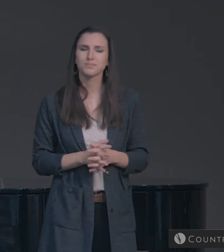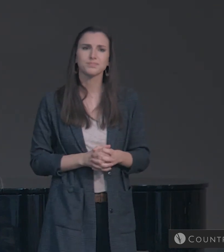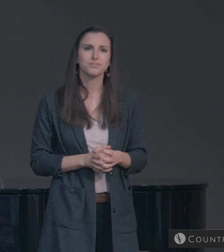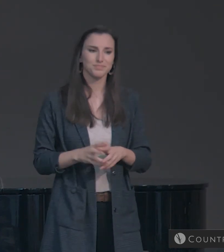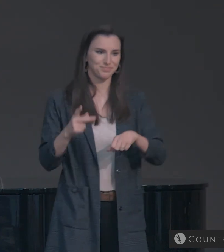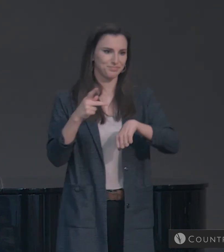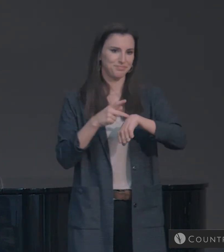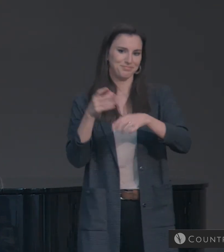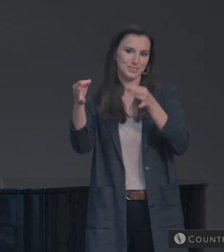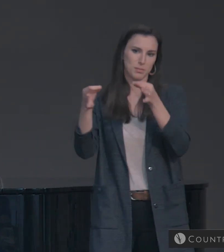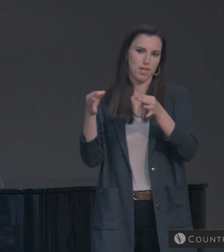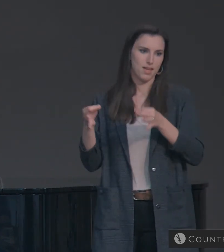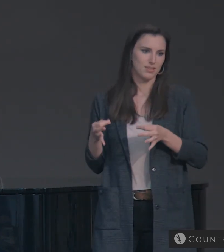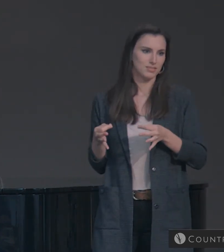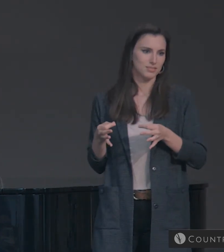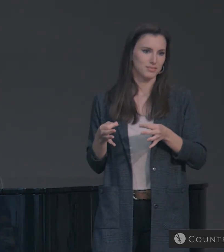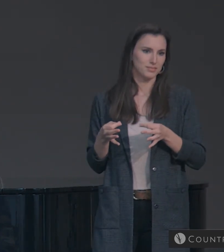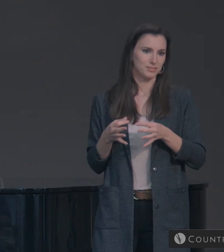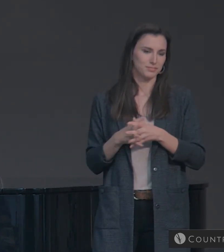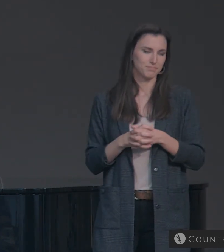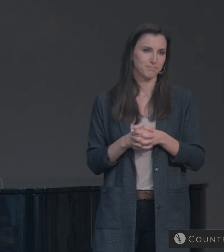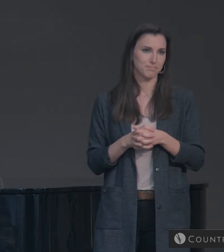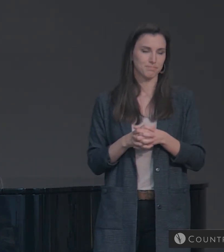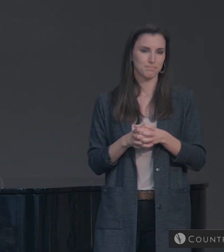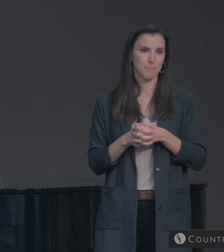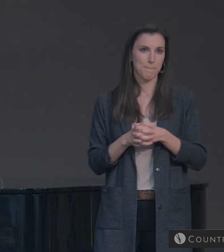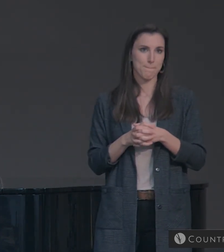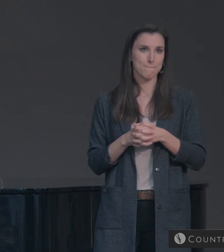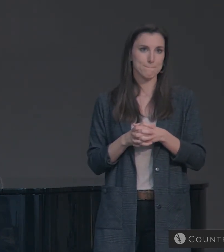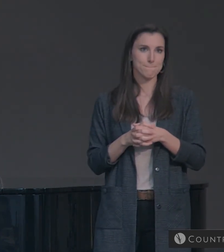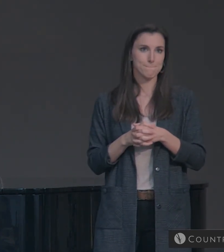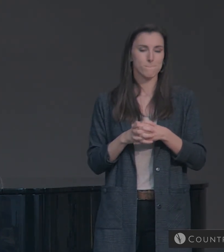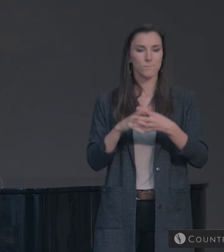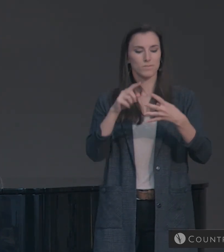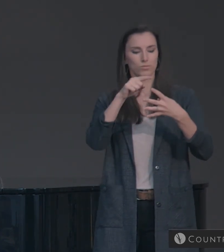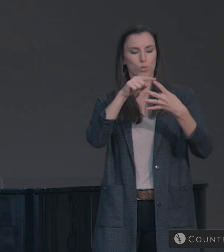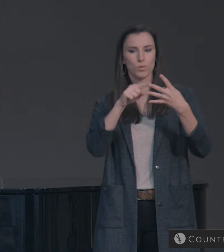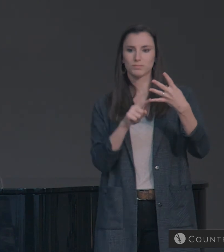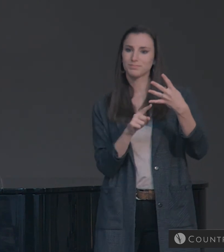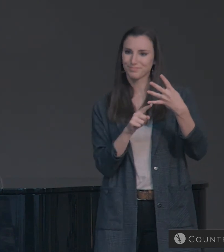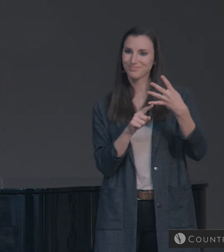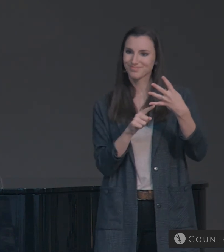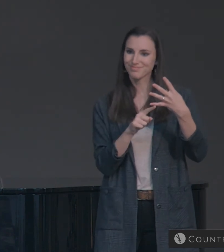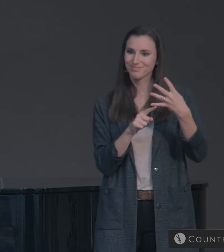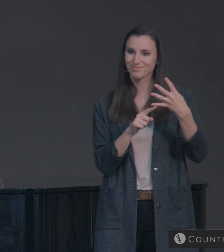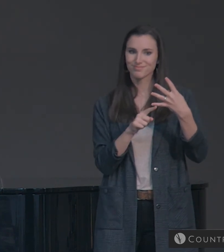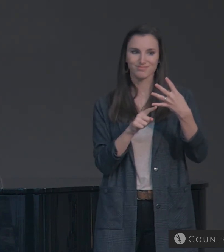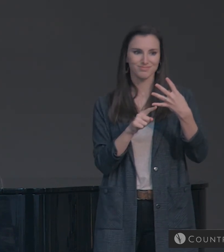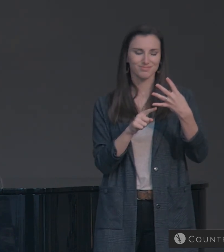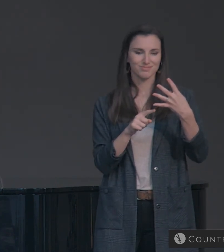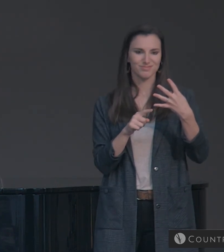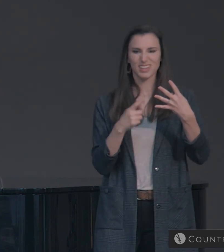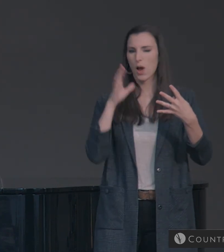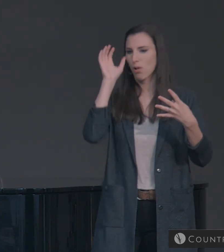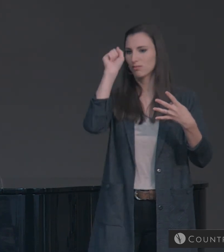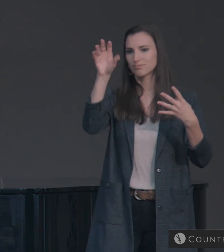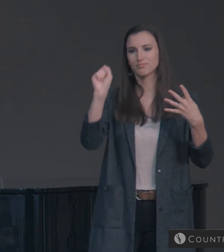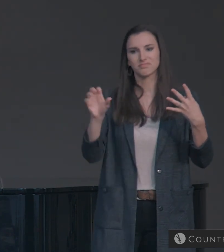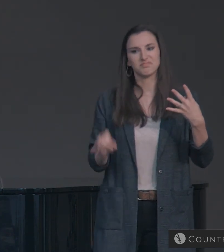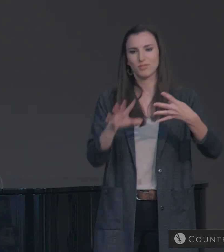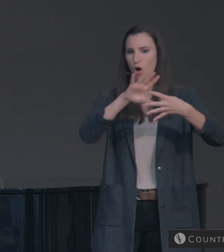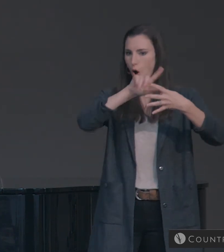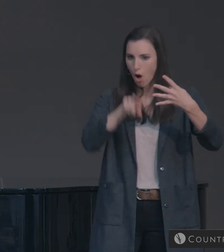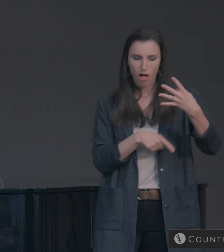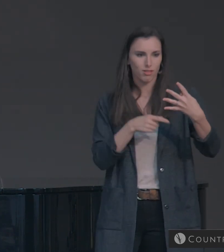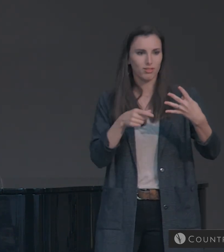Peter gives four things, four implications, I believe. And here they are. I'm just going to give you all